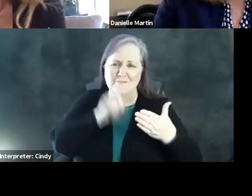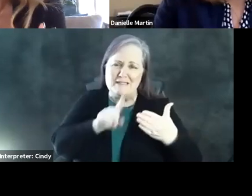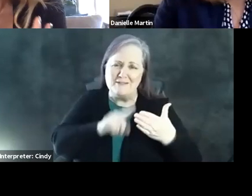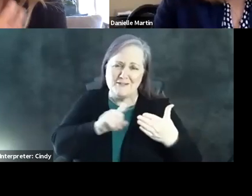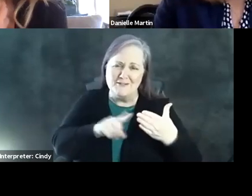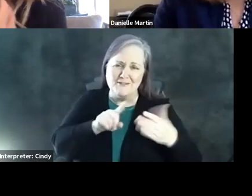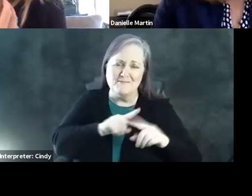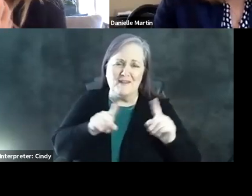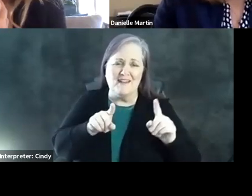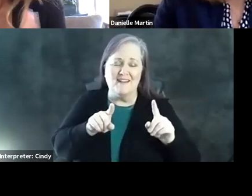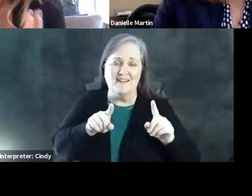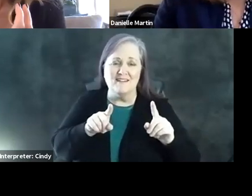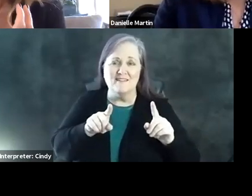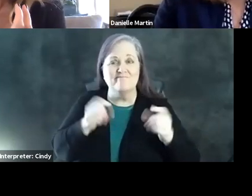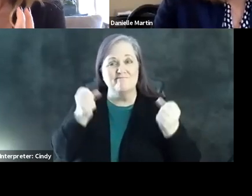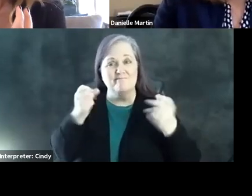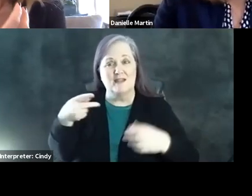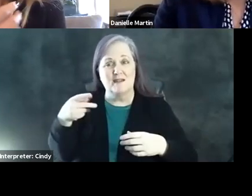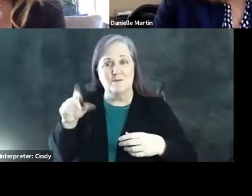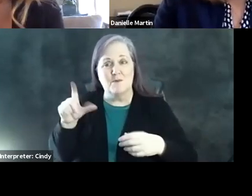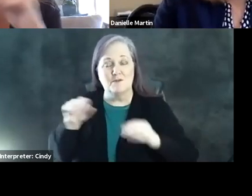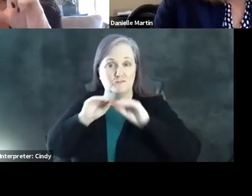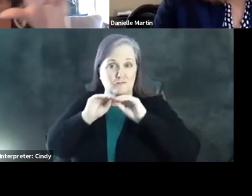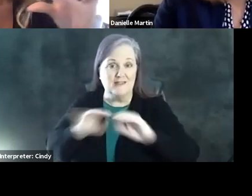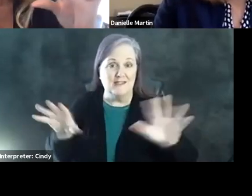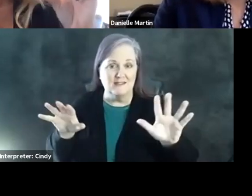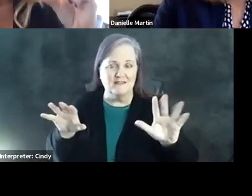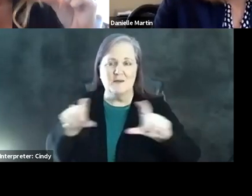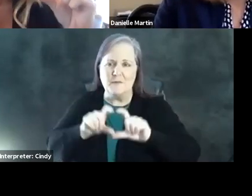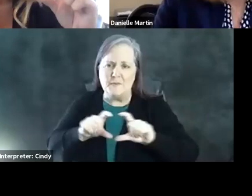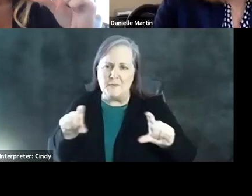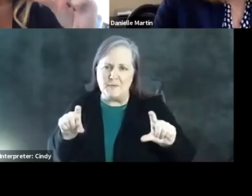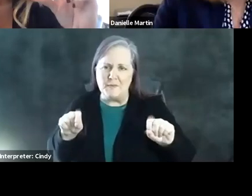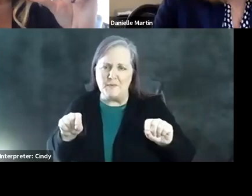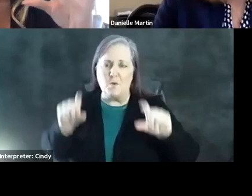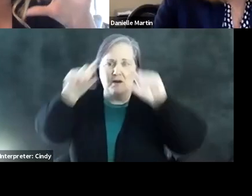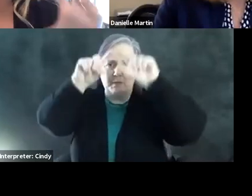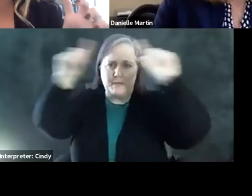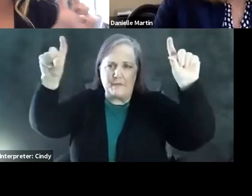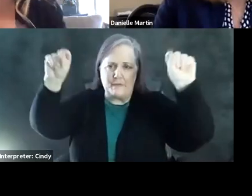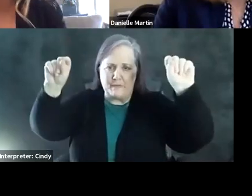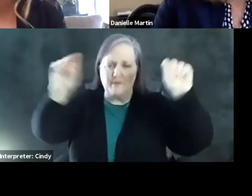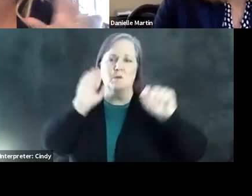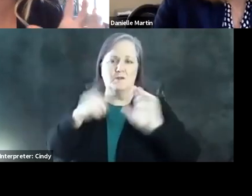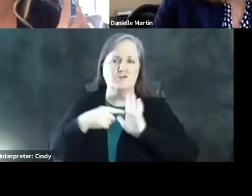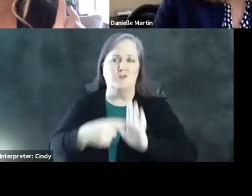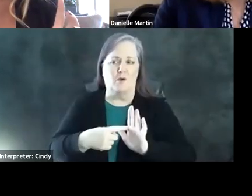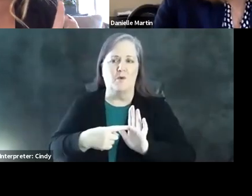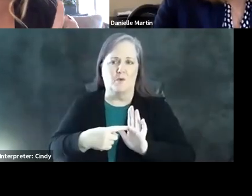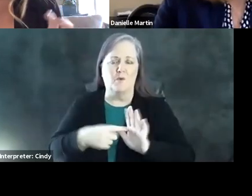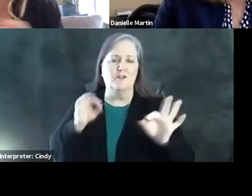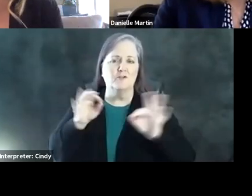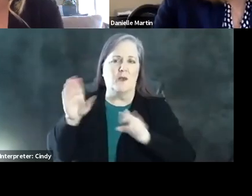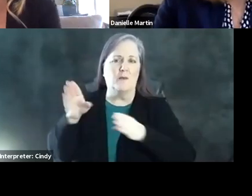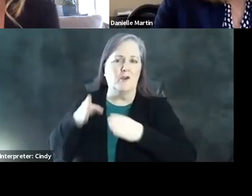have to do, but a lot of polls, when they're released, will kind of put that information either at the very top or kind of like at the bottom that will describe their